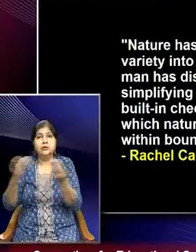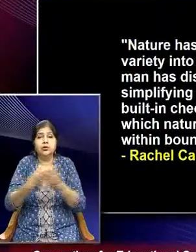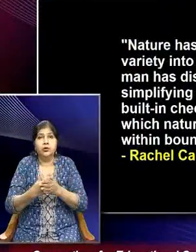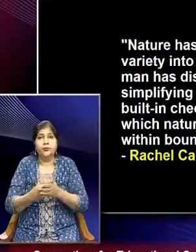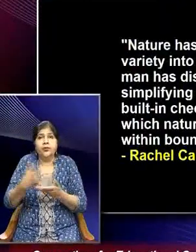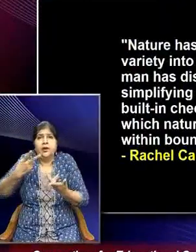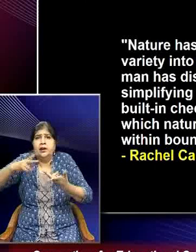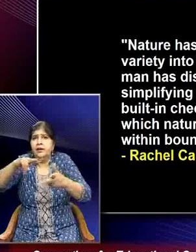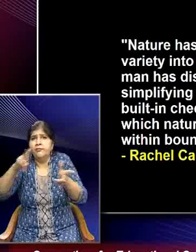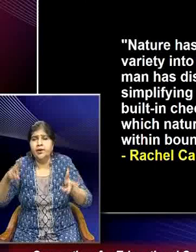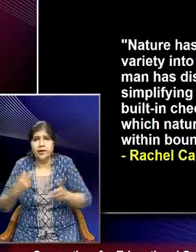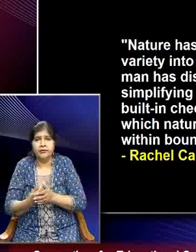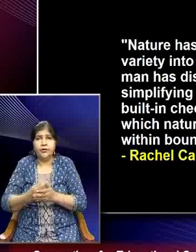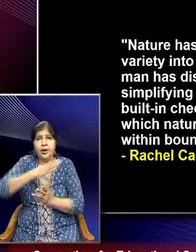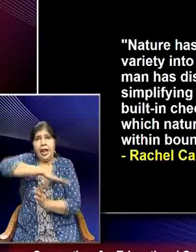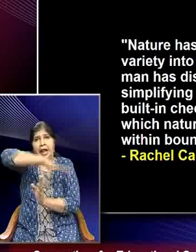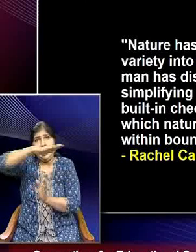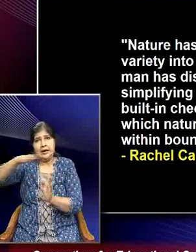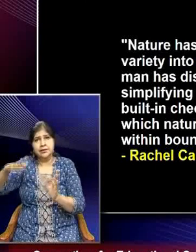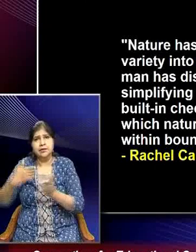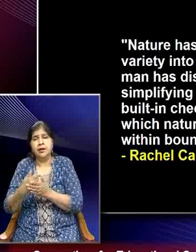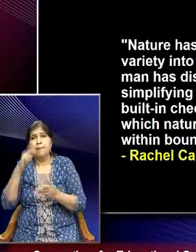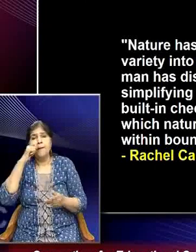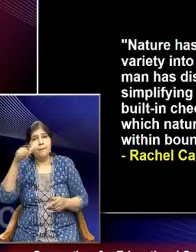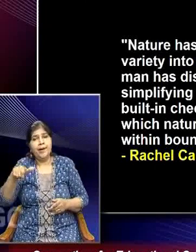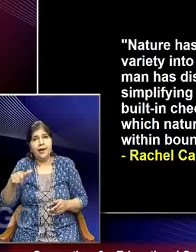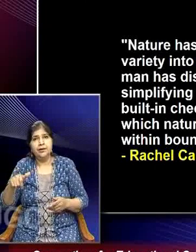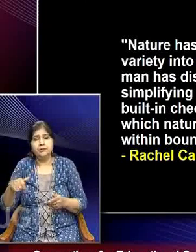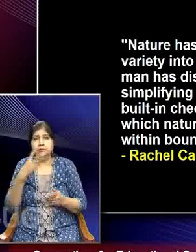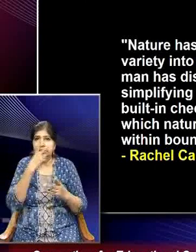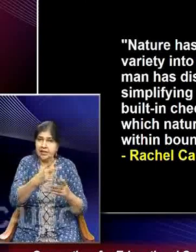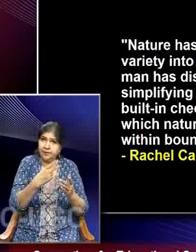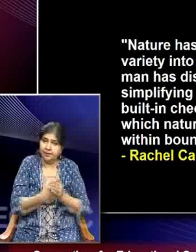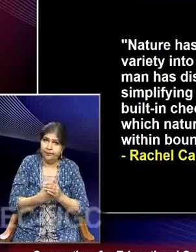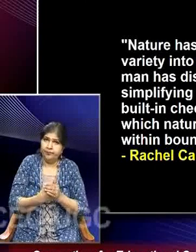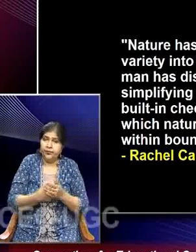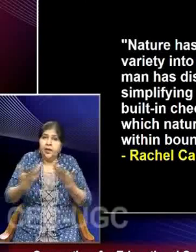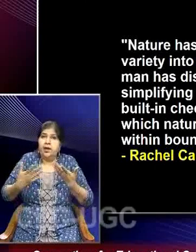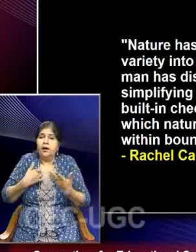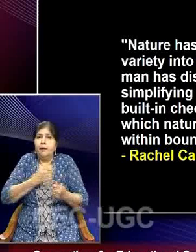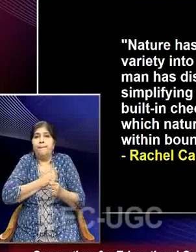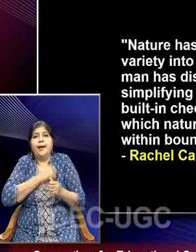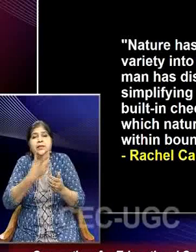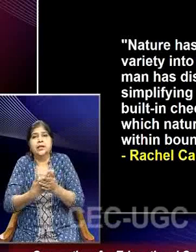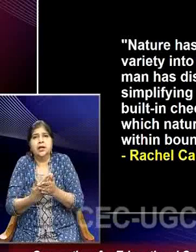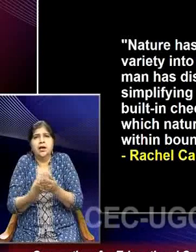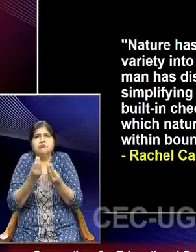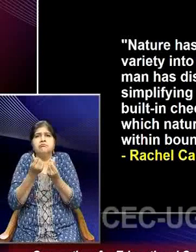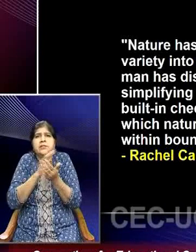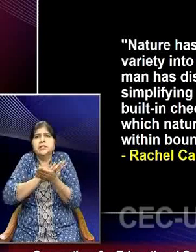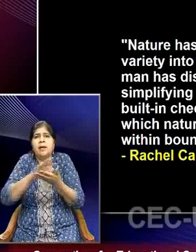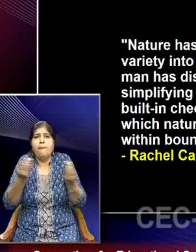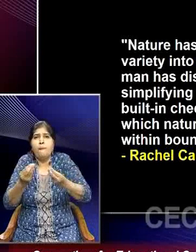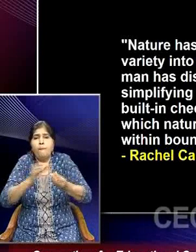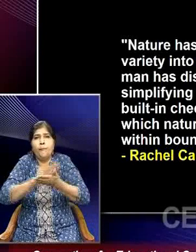variety into the landscape, but man has displayed a passion for simplifying it.